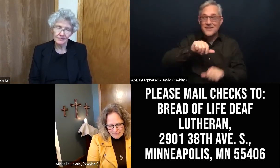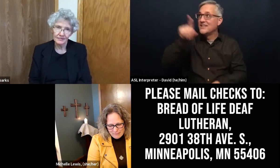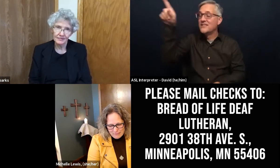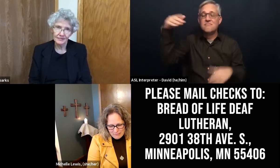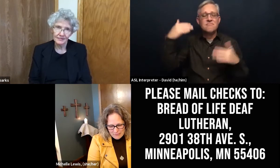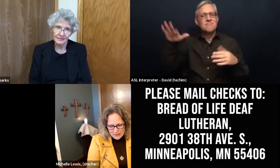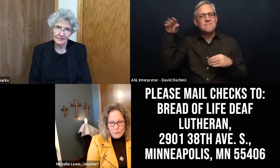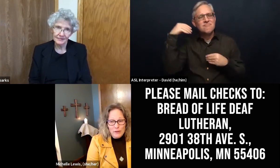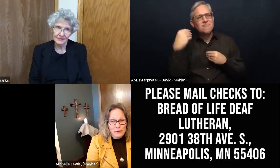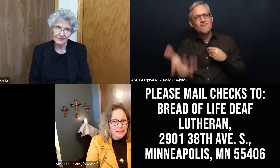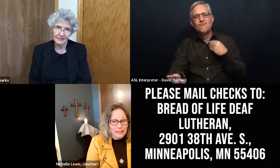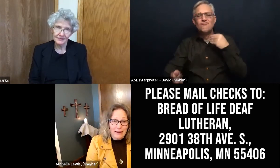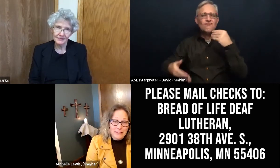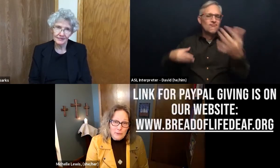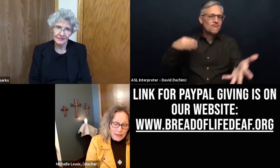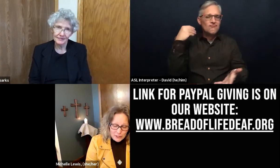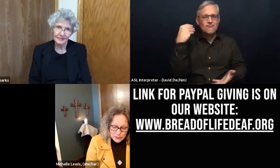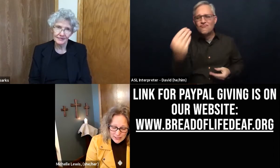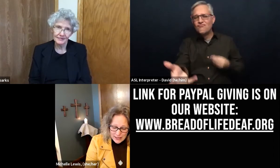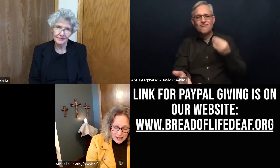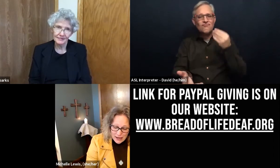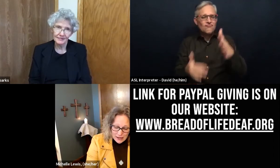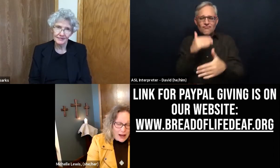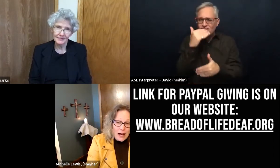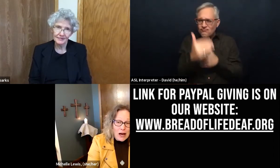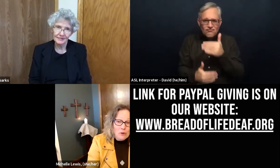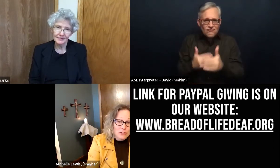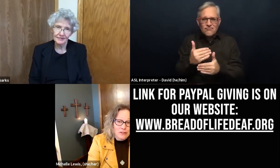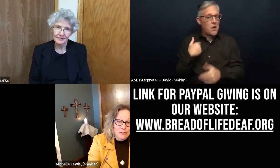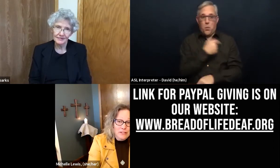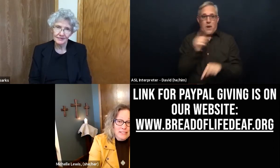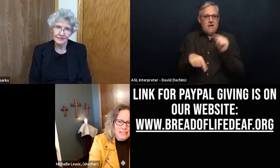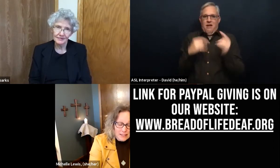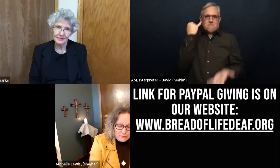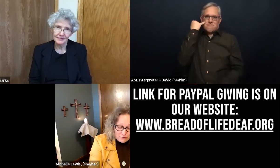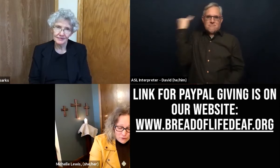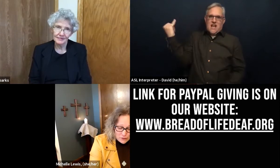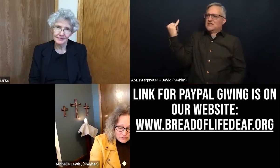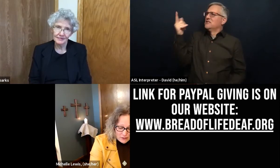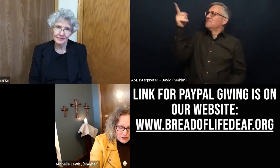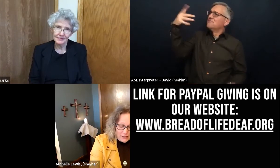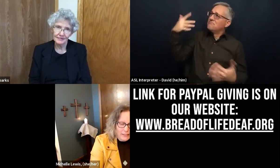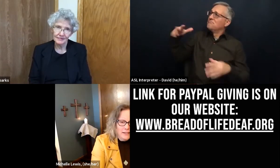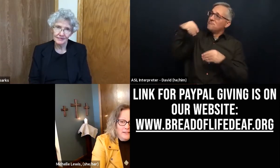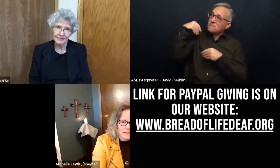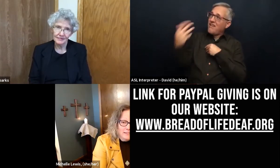We really can't imagine how generous and full of love God is.